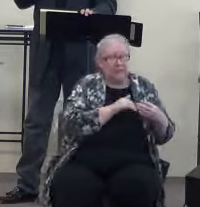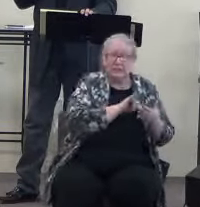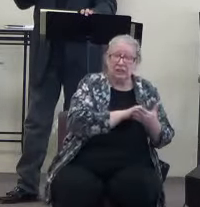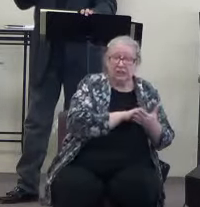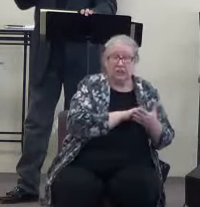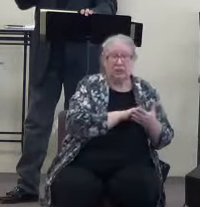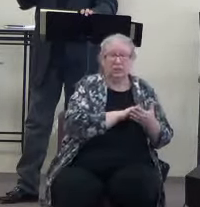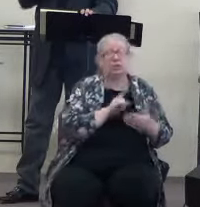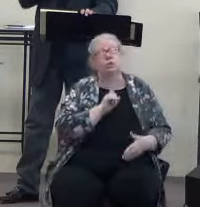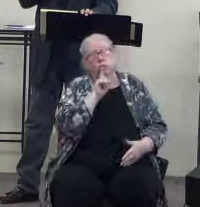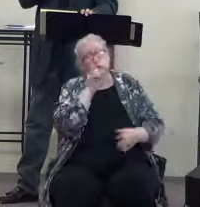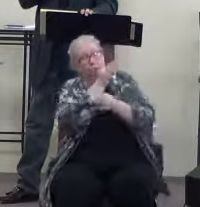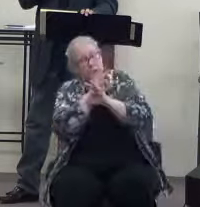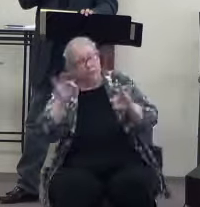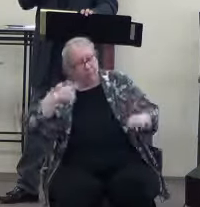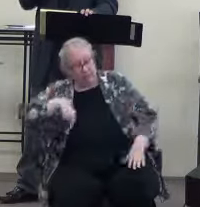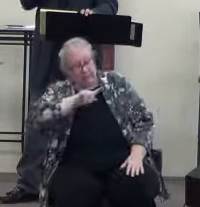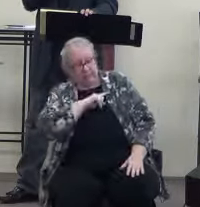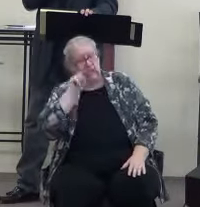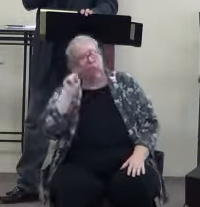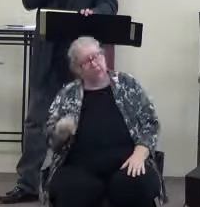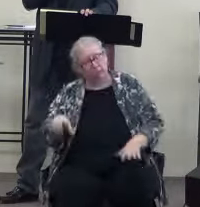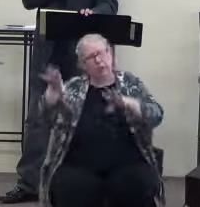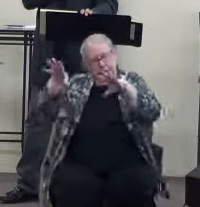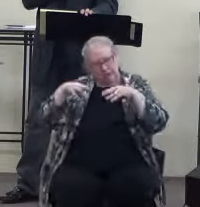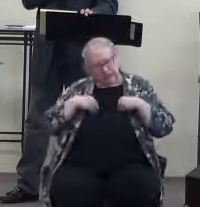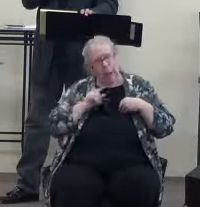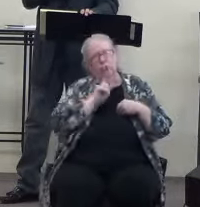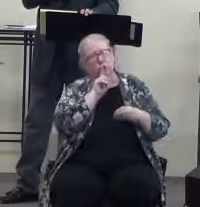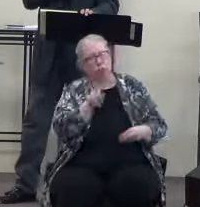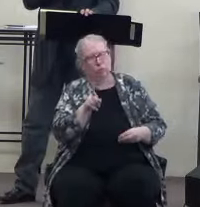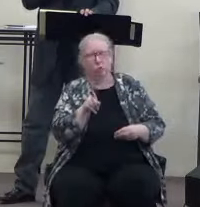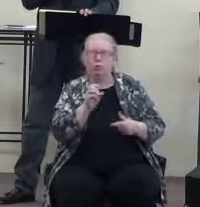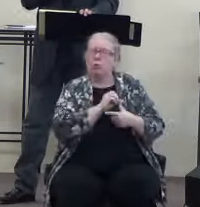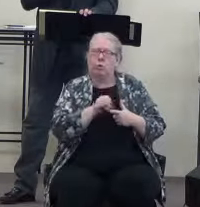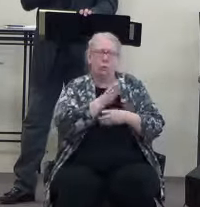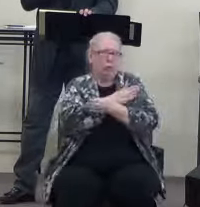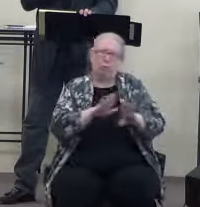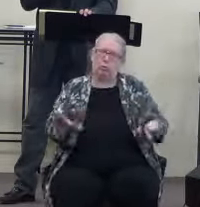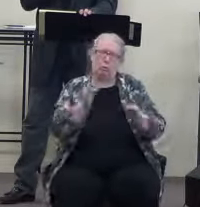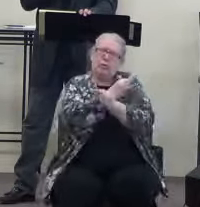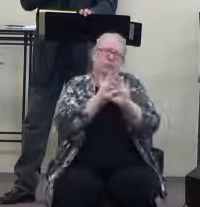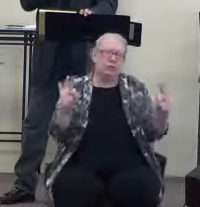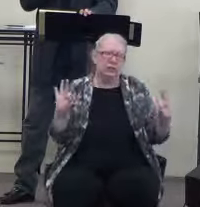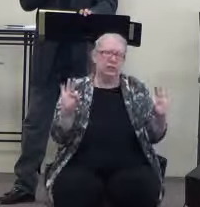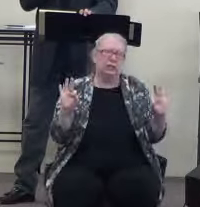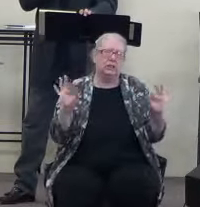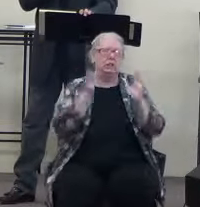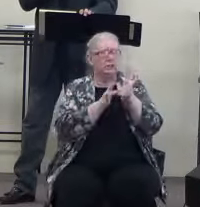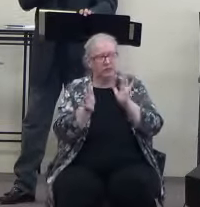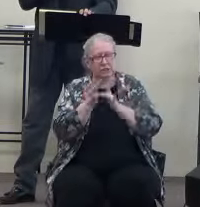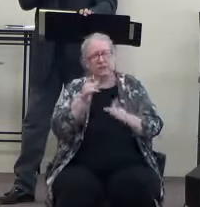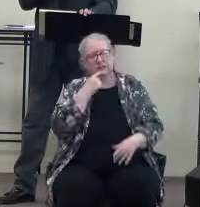It's the truth that sets us free, and we have to accept the truth. Or we don't get set free. It's that simple. Jesus says, I